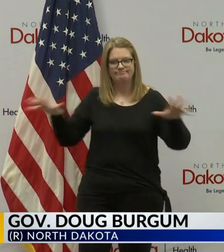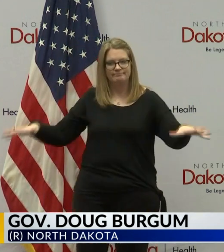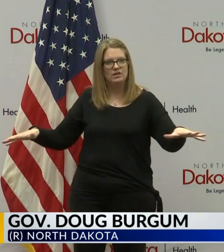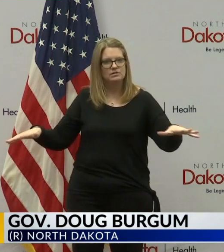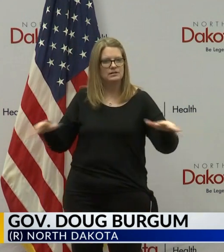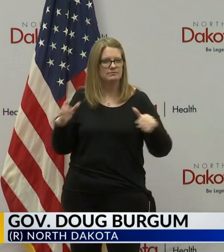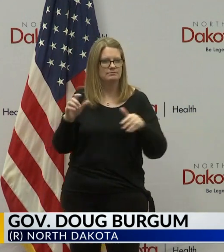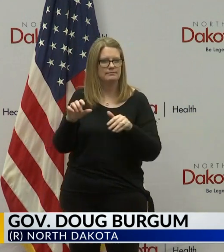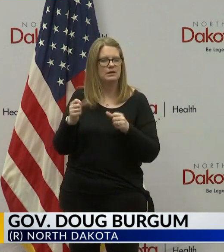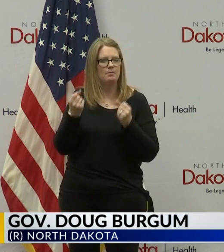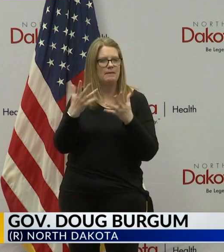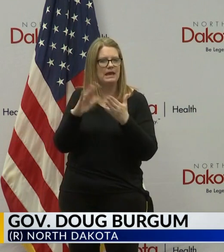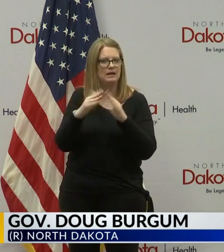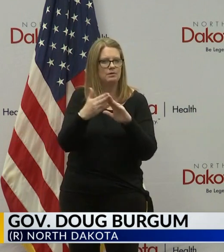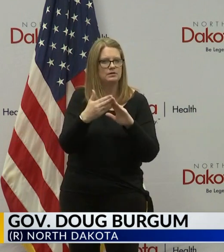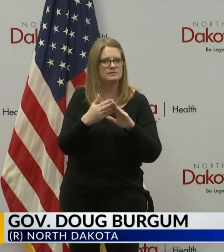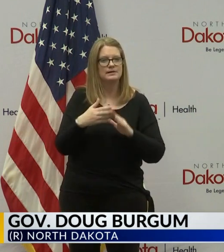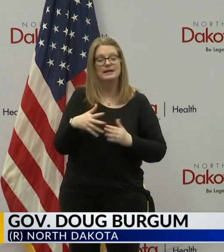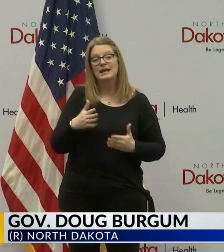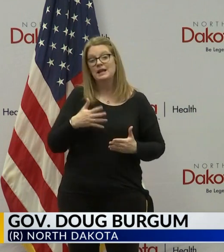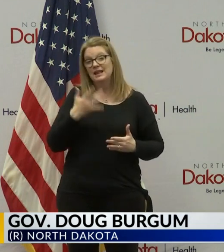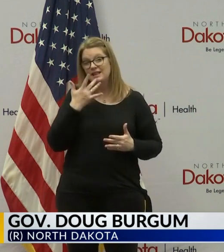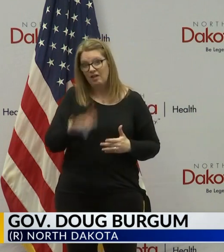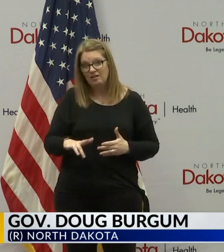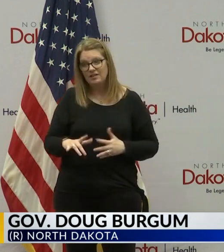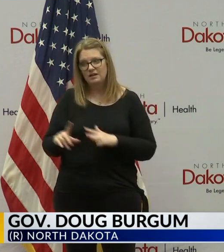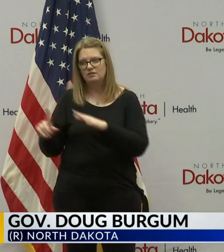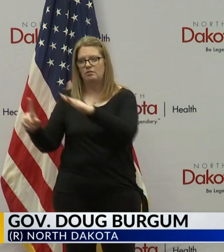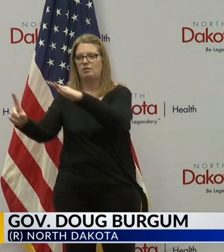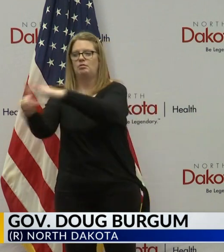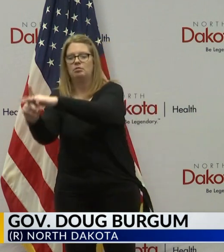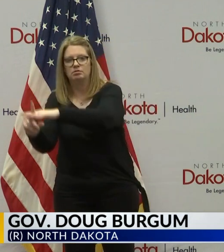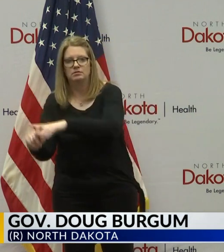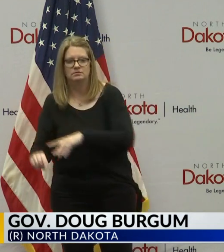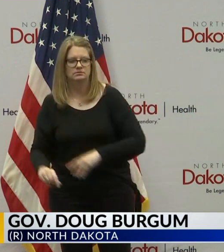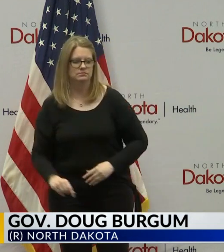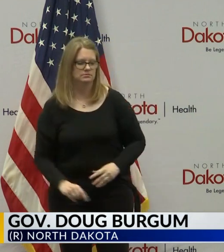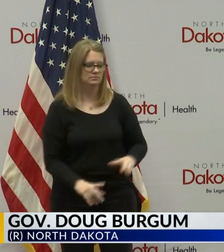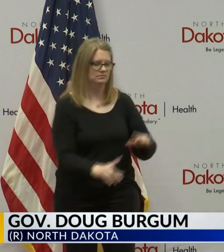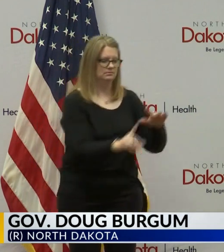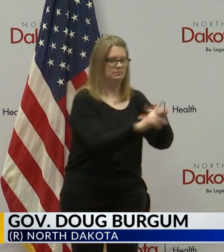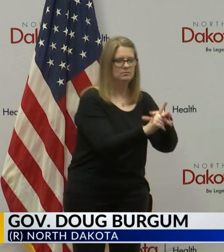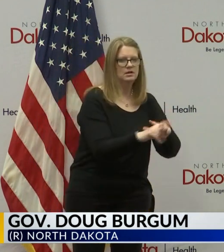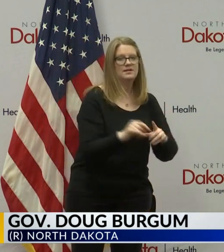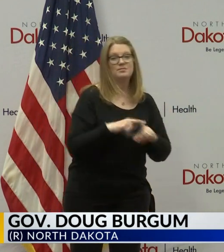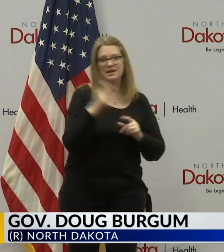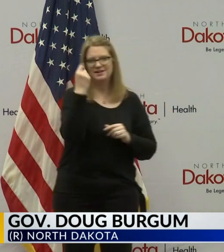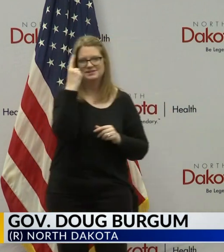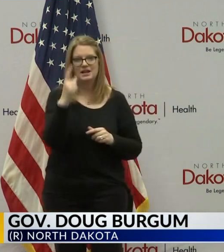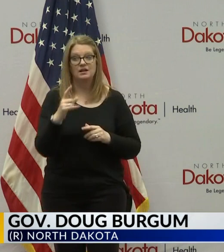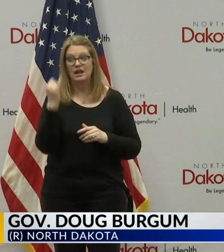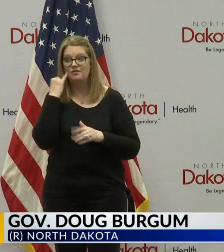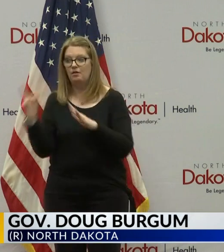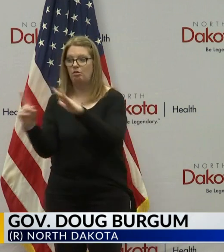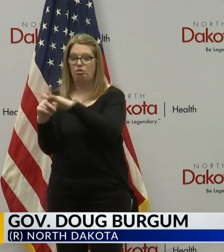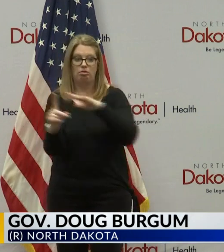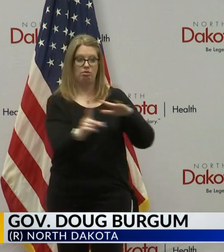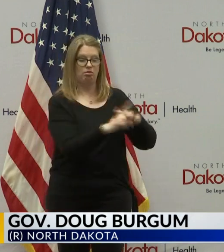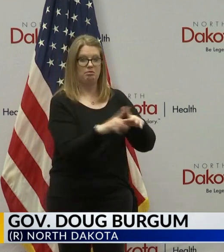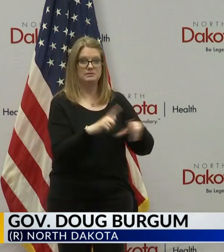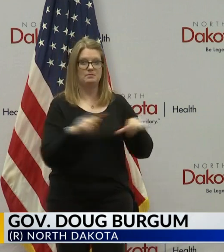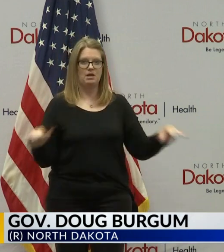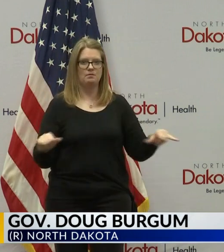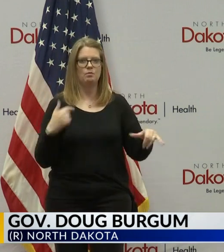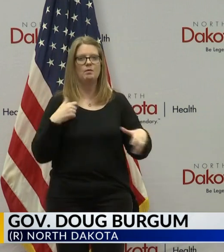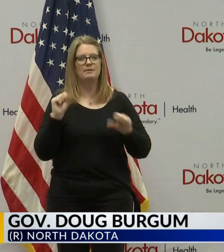fortunate these are kind of coming up one day at a time, but we want to be, have that rapid response testing and contact tracing capability